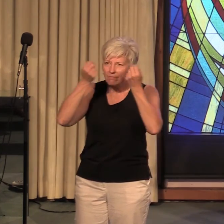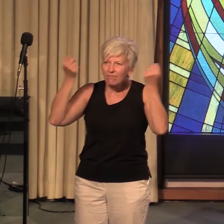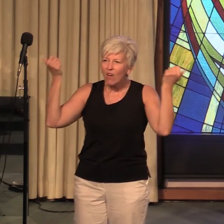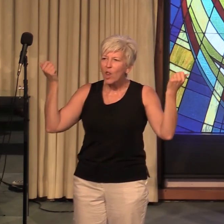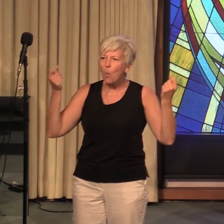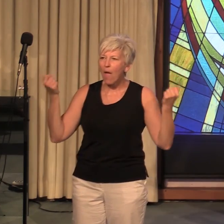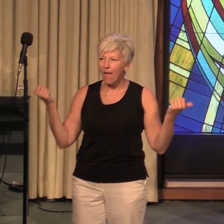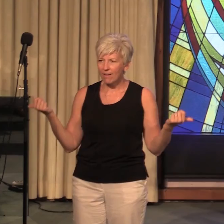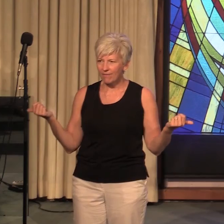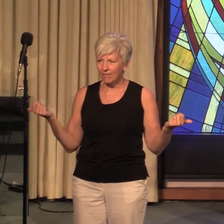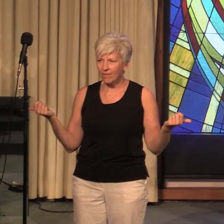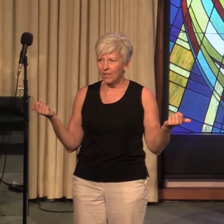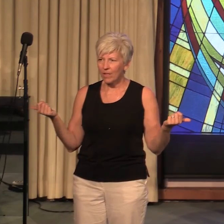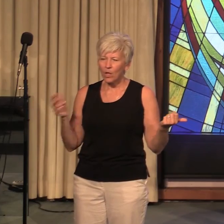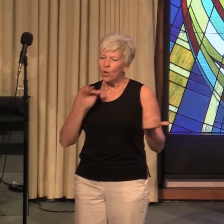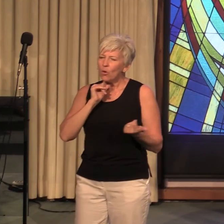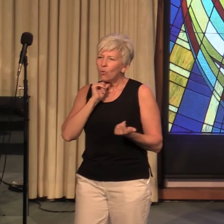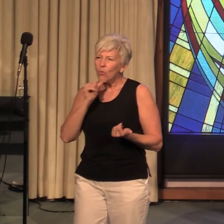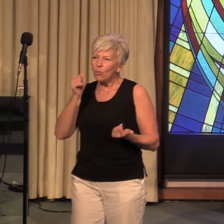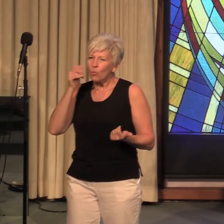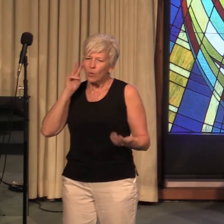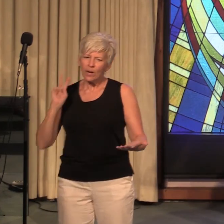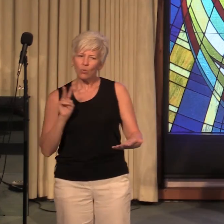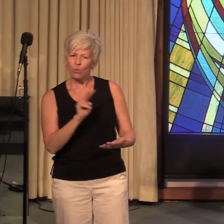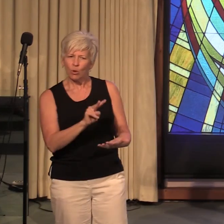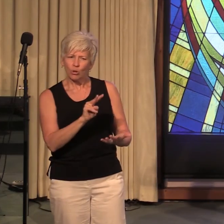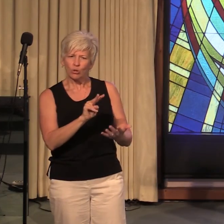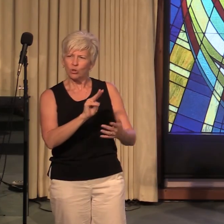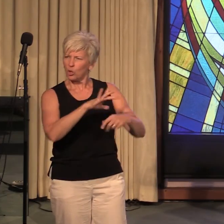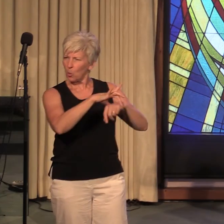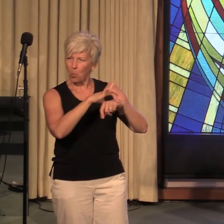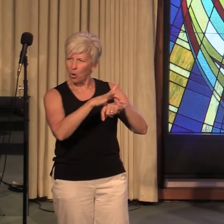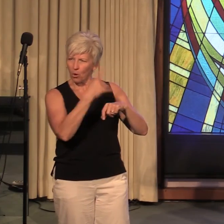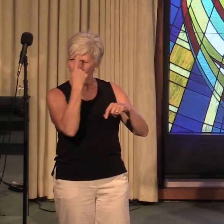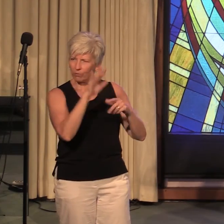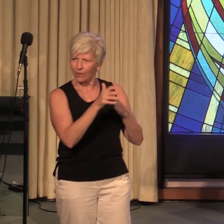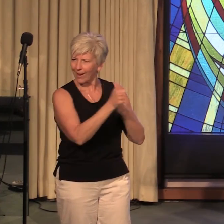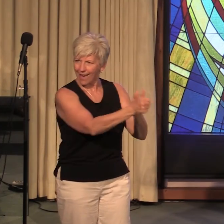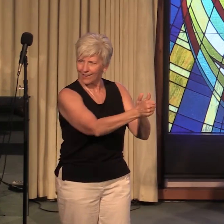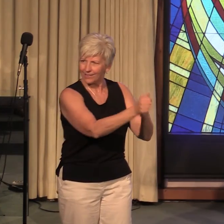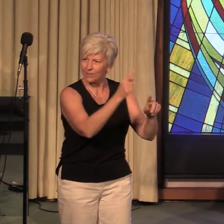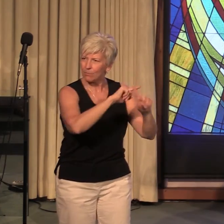we look not to the world for guidance but to you